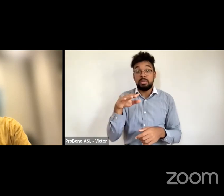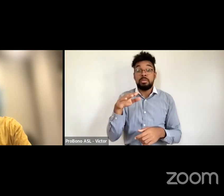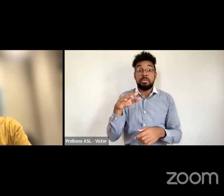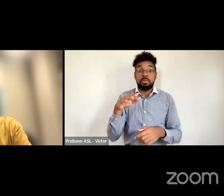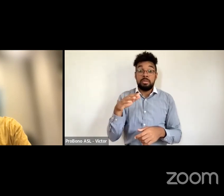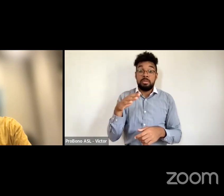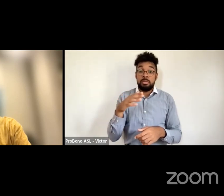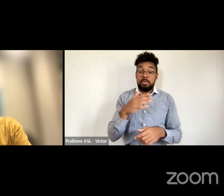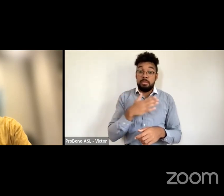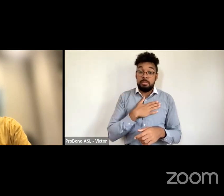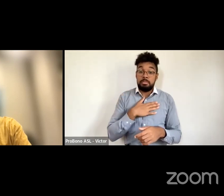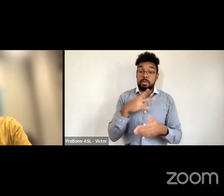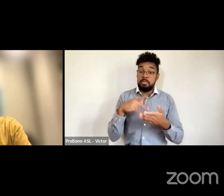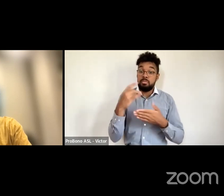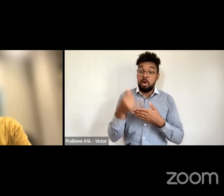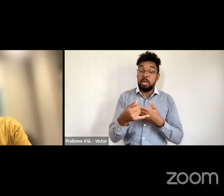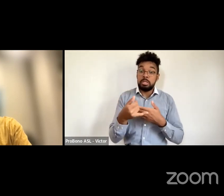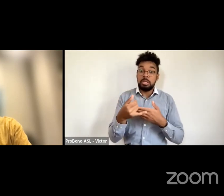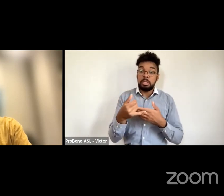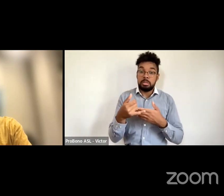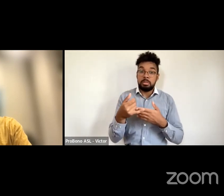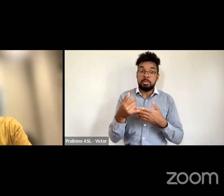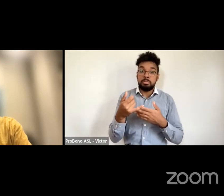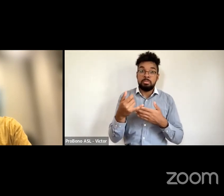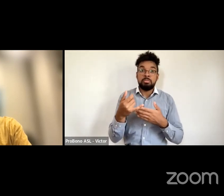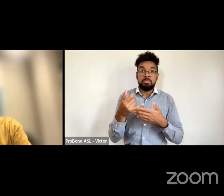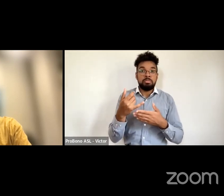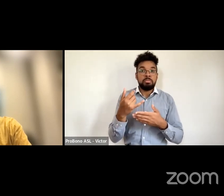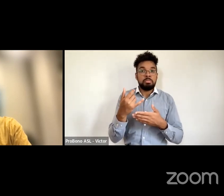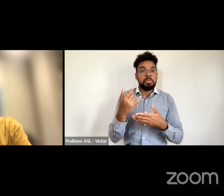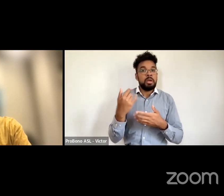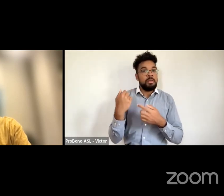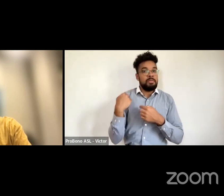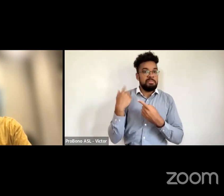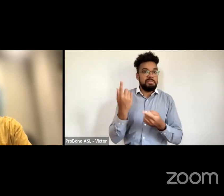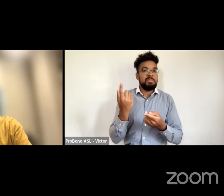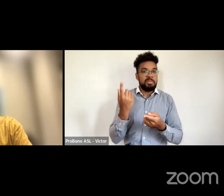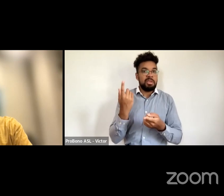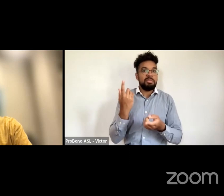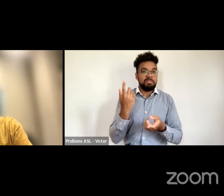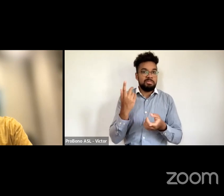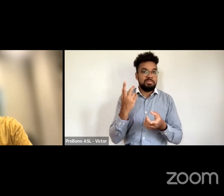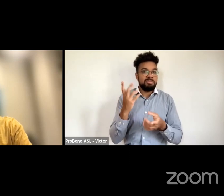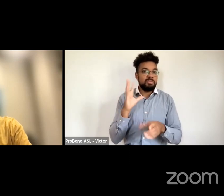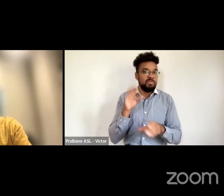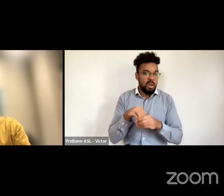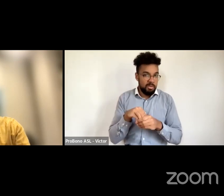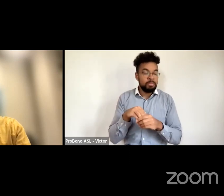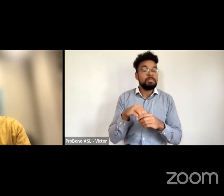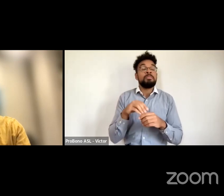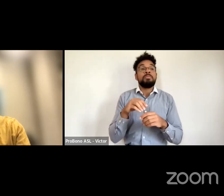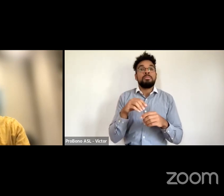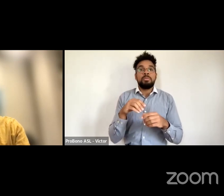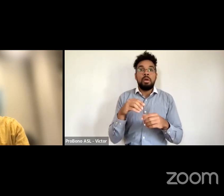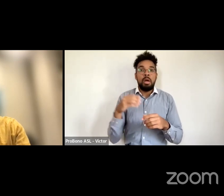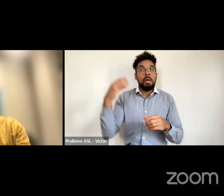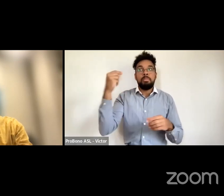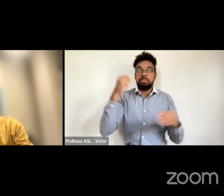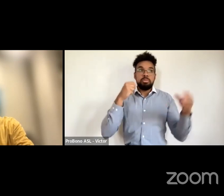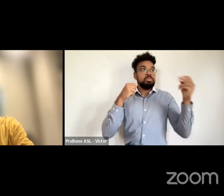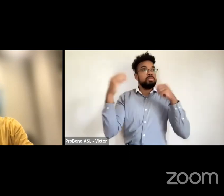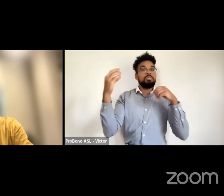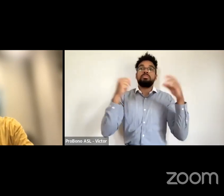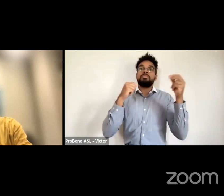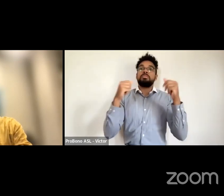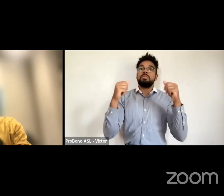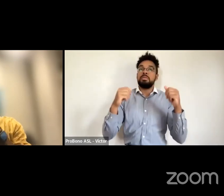that finances it you know i've been able to reach a lot of people we've been able to produce this particular short film in in